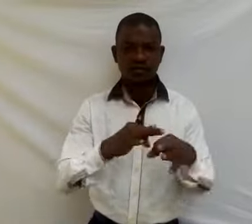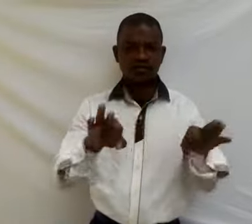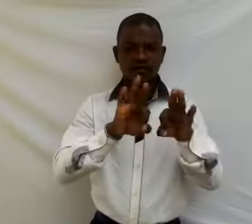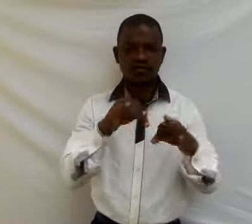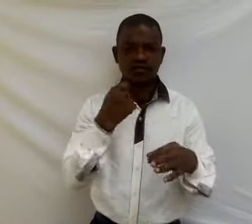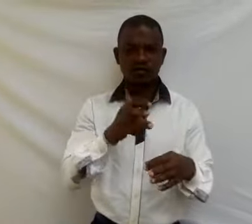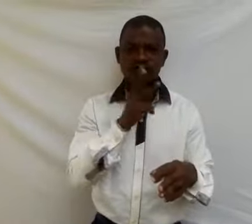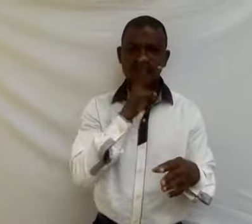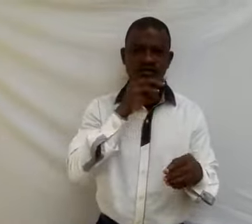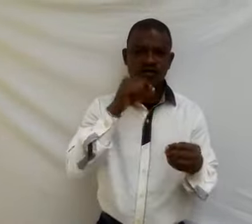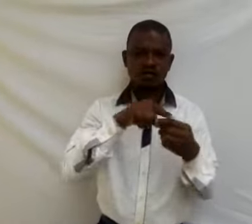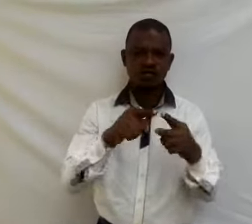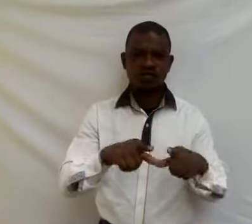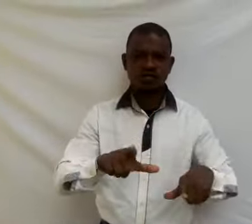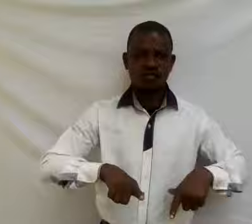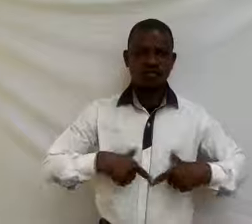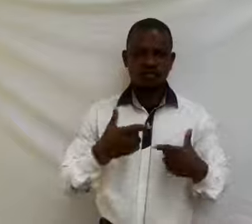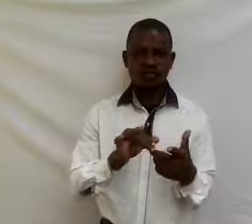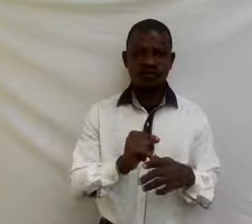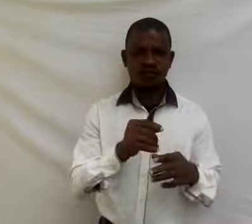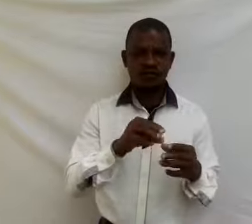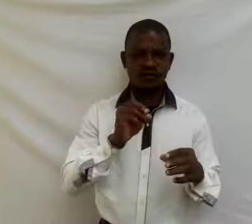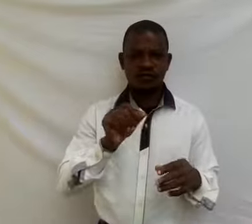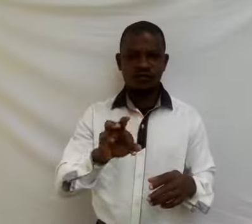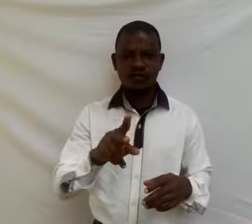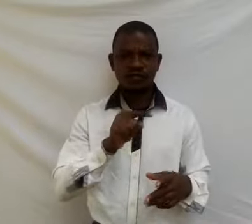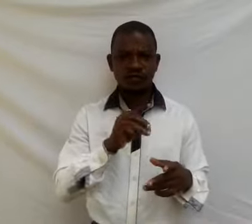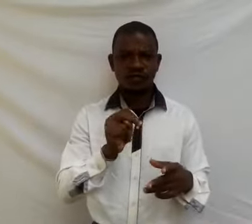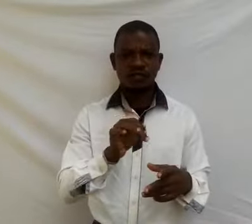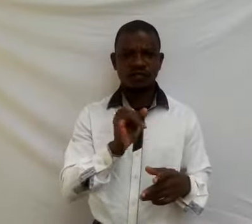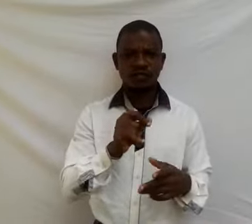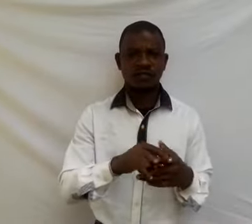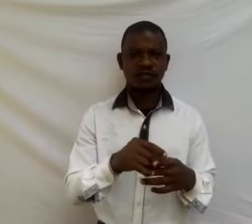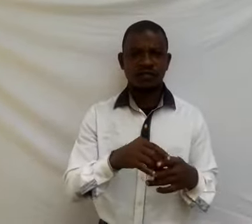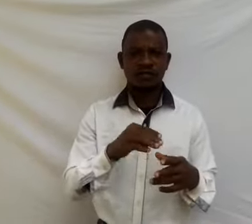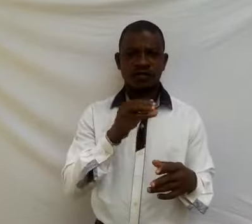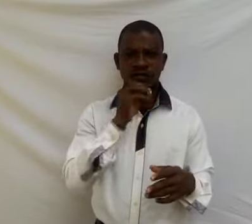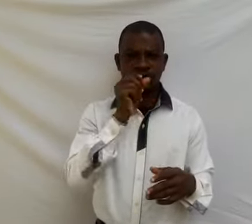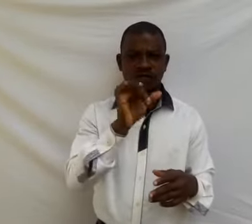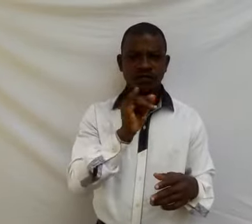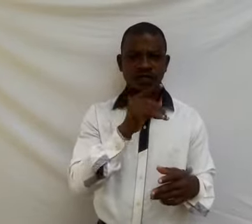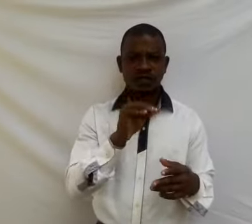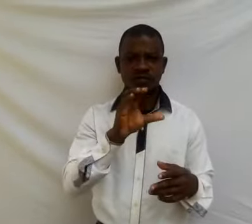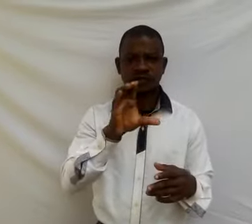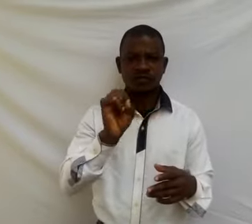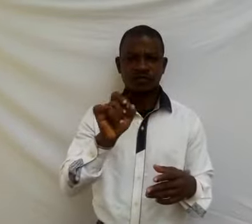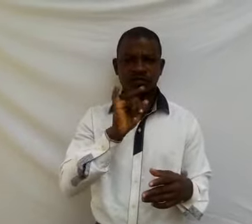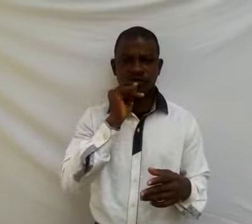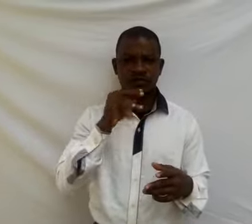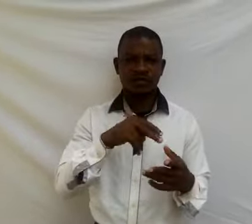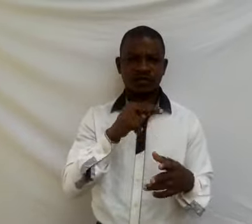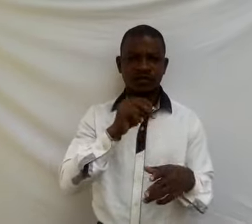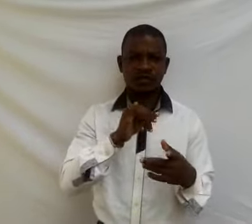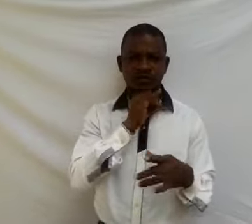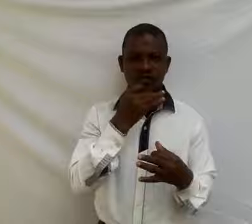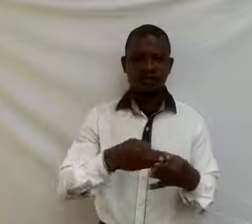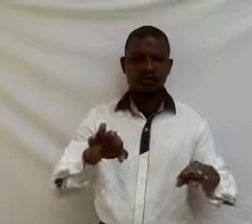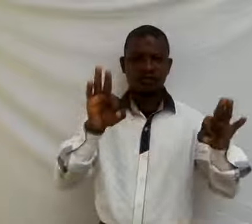cycling in nature Importance cycle Importance of